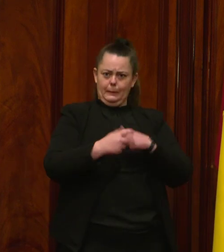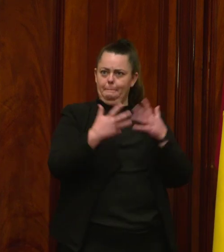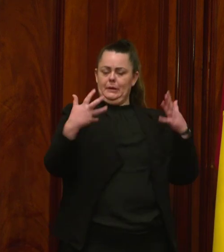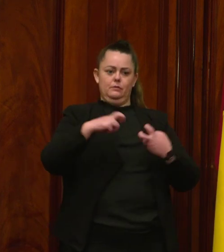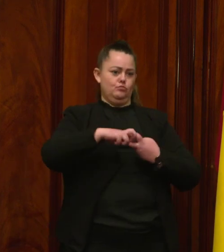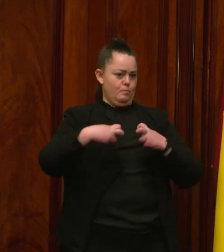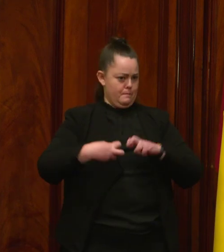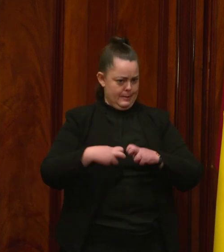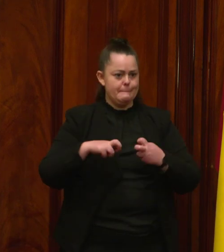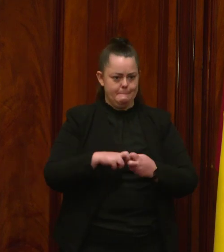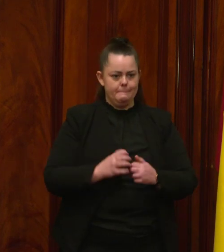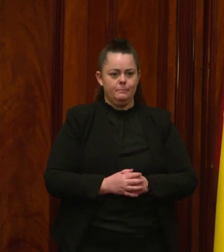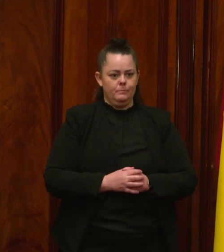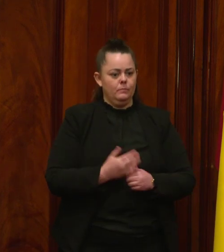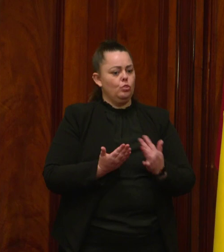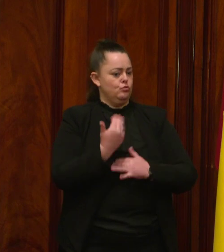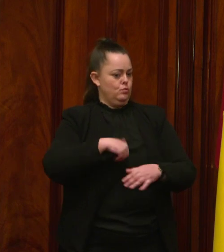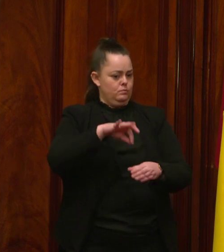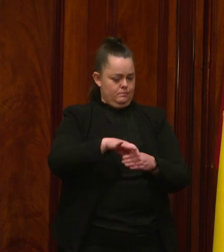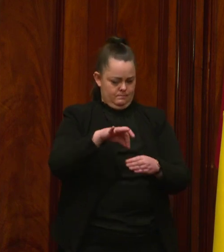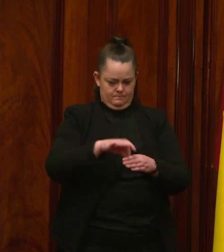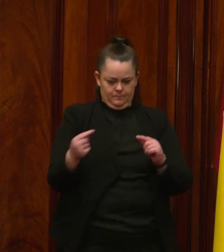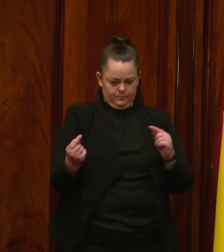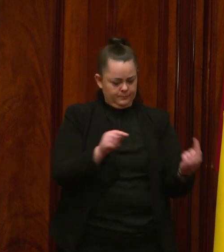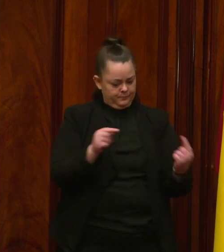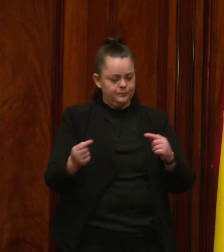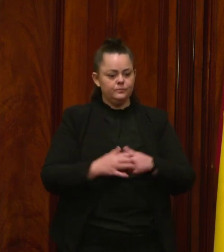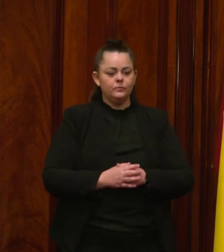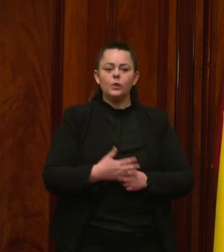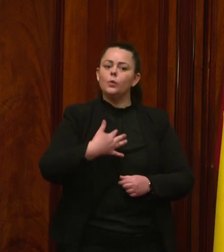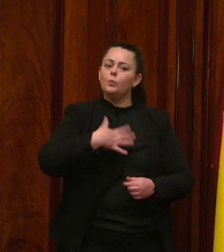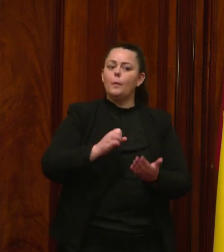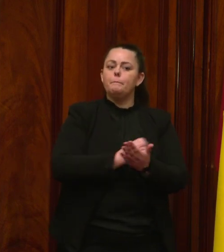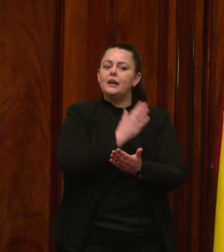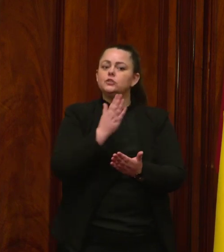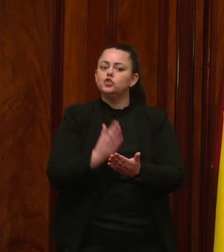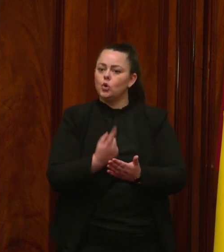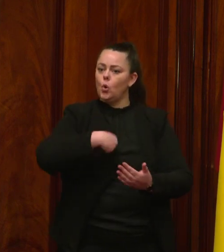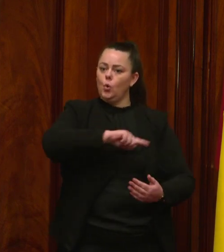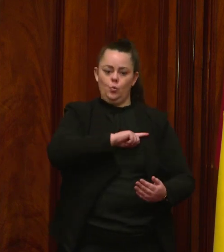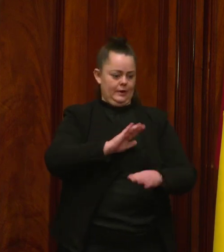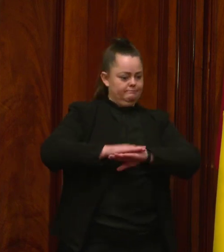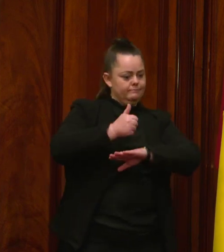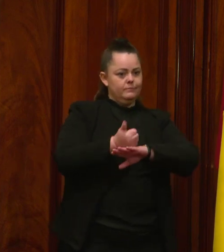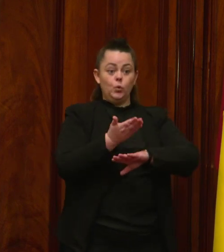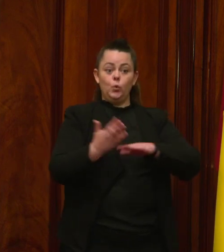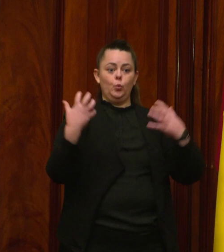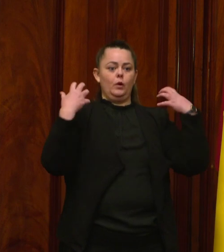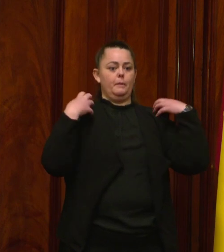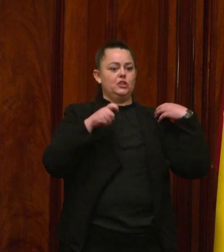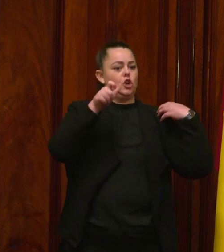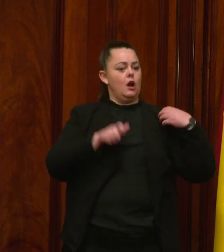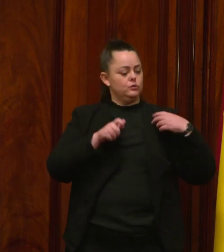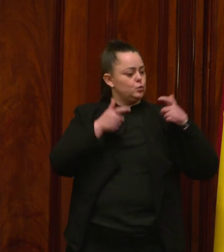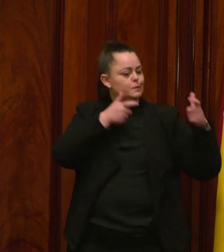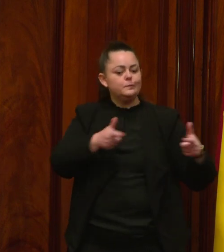with the appointment of a rental commissioner who will be an advocate and voice for renters. The commissioner will be tasked with identifying barriers